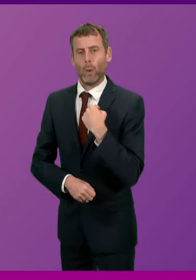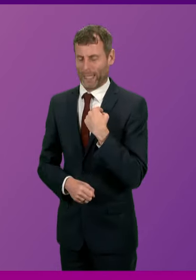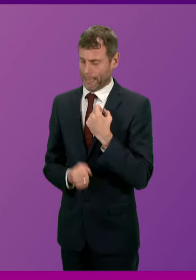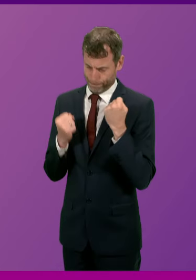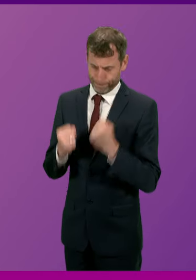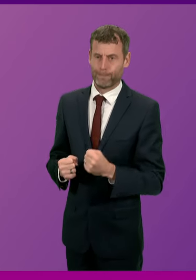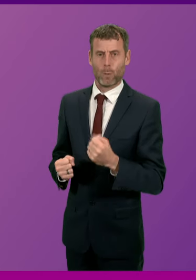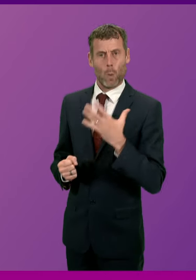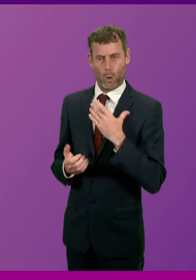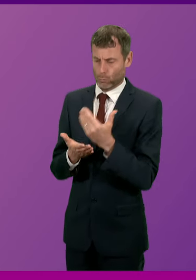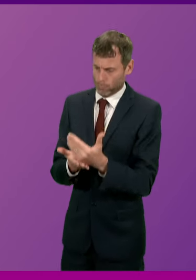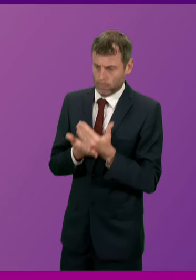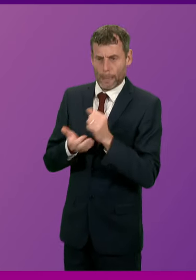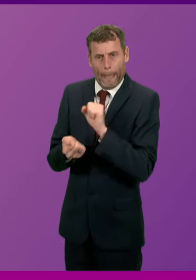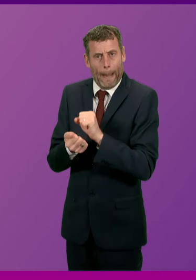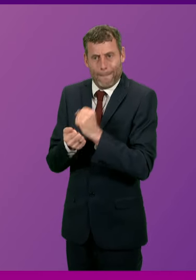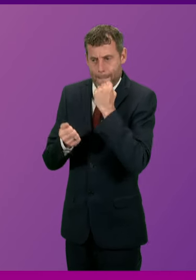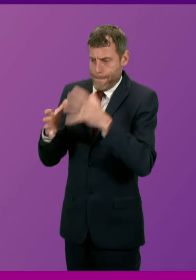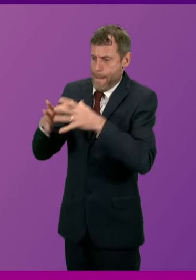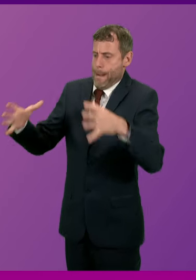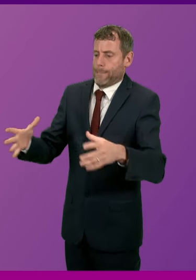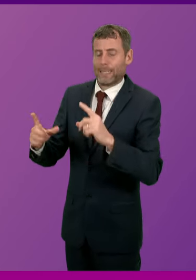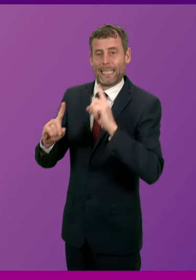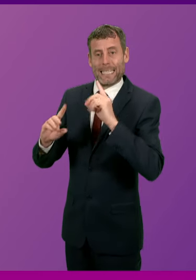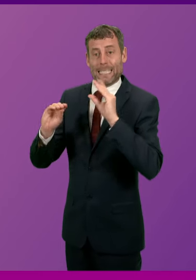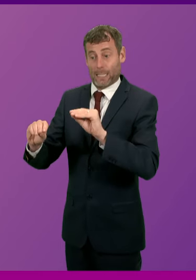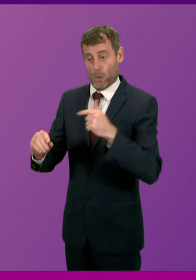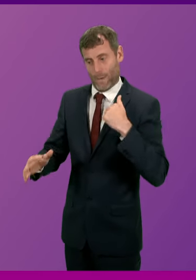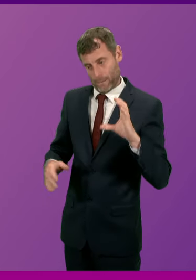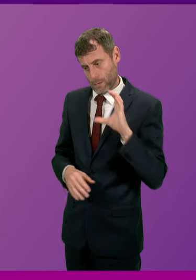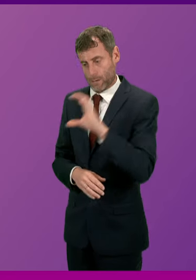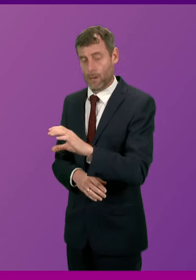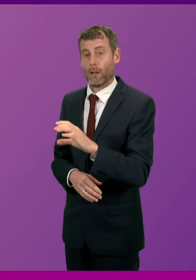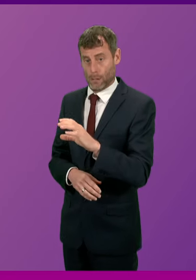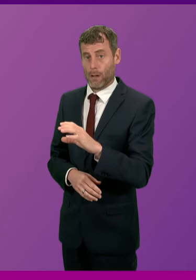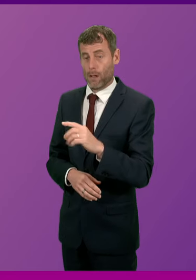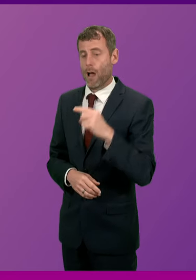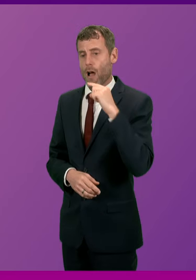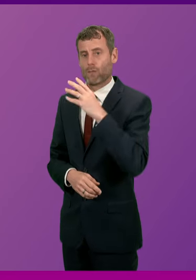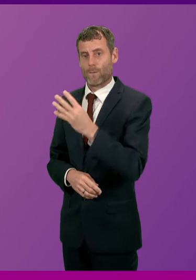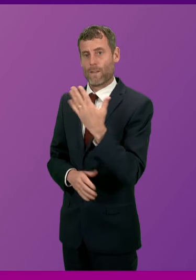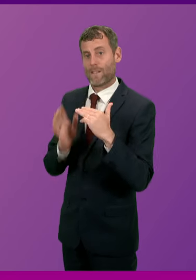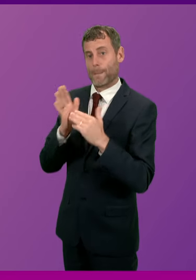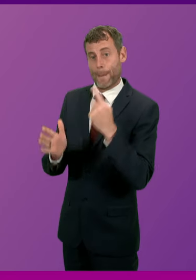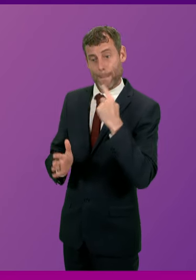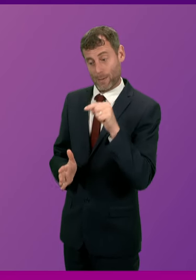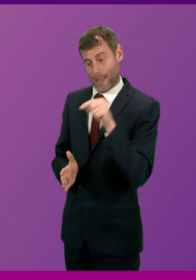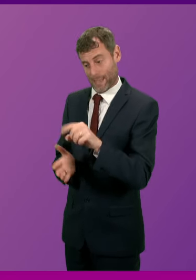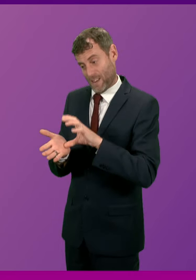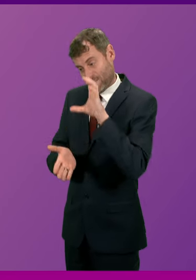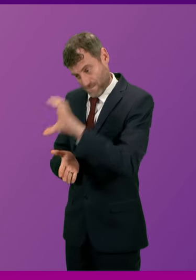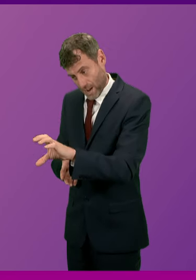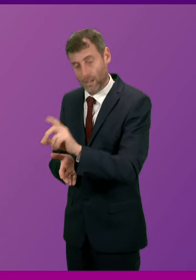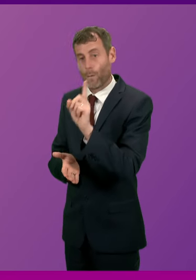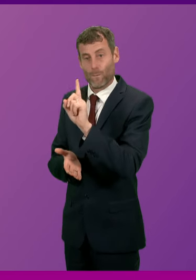and are offering local authorities £145.5 million in this year's budget for that purpose. This funding will allow councils to